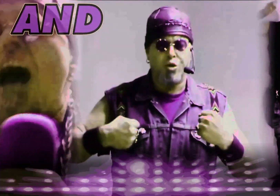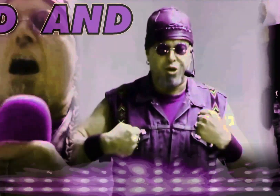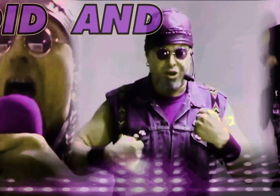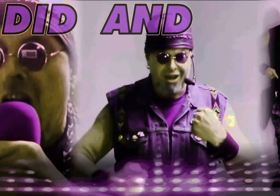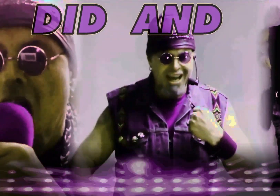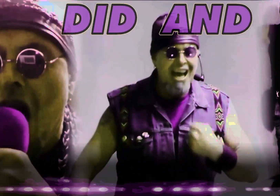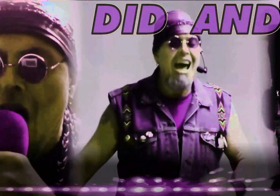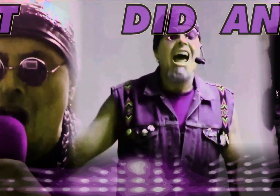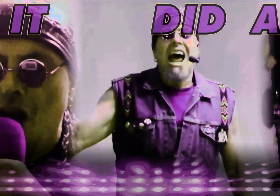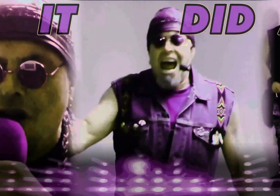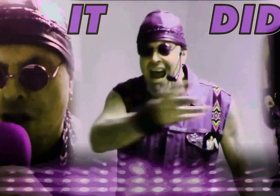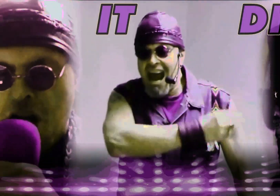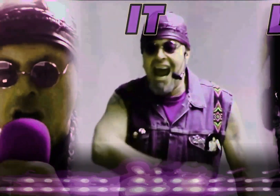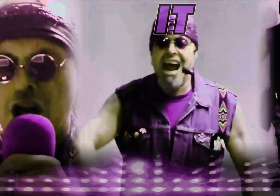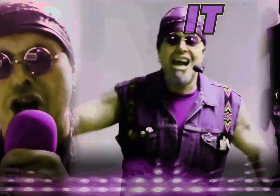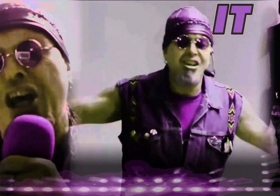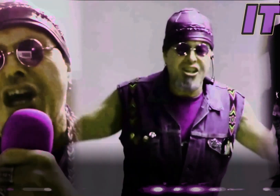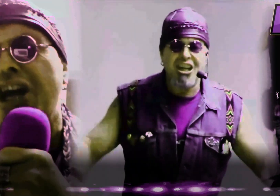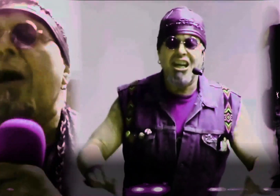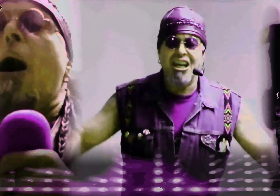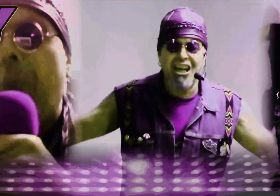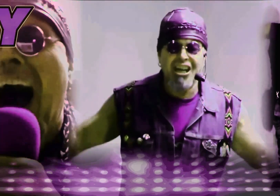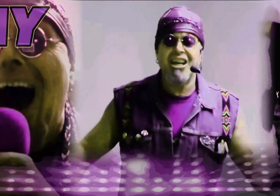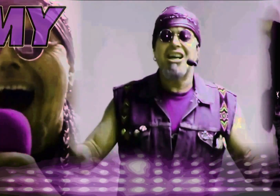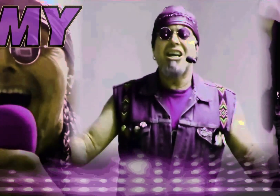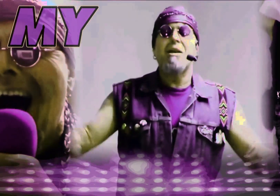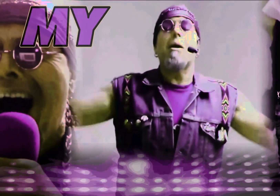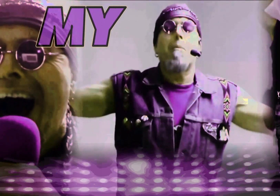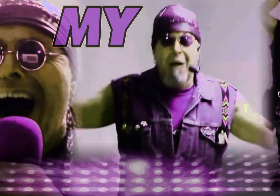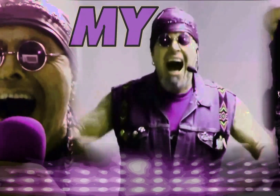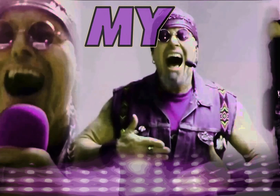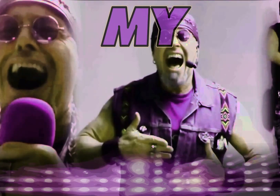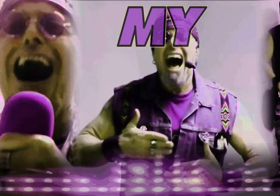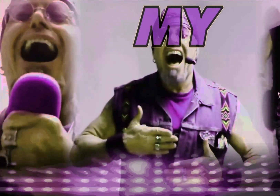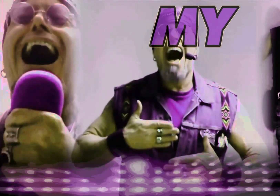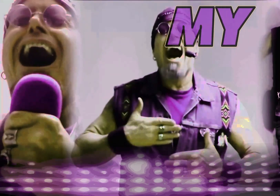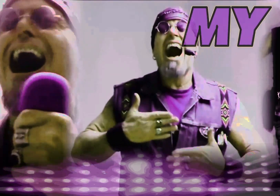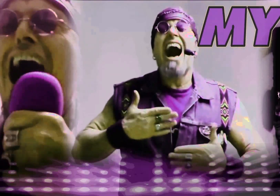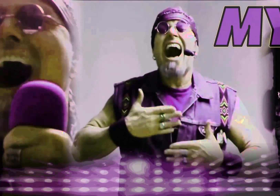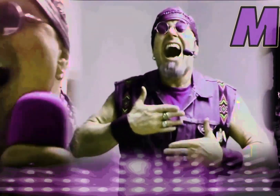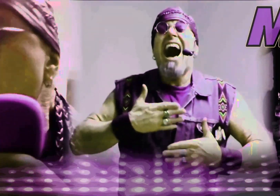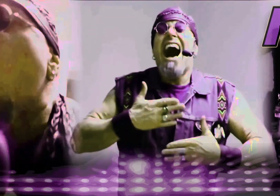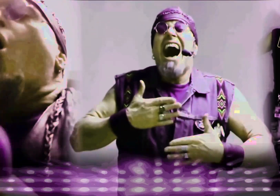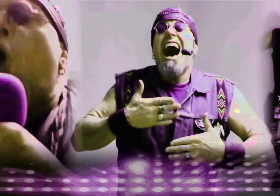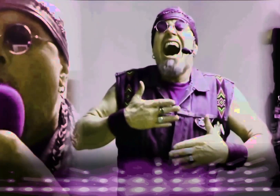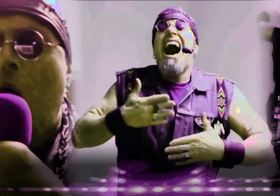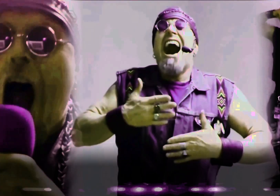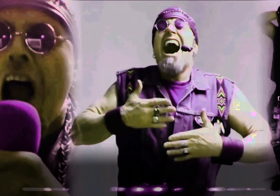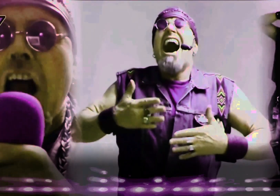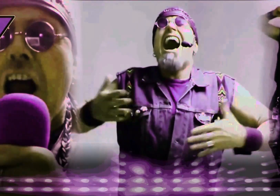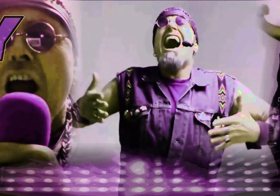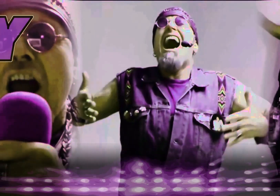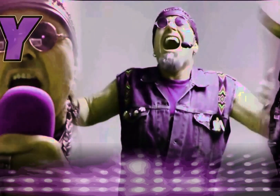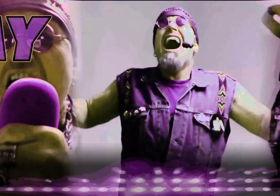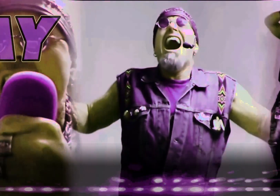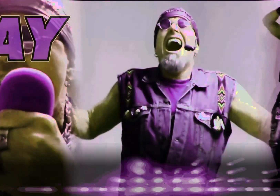did it my way The